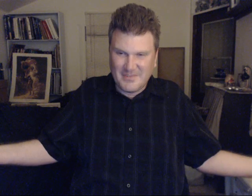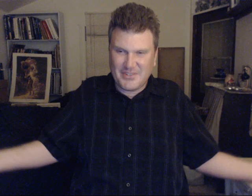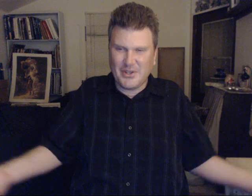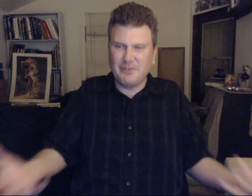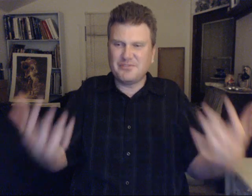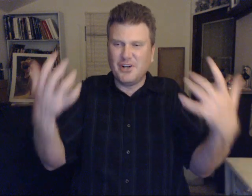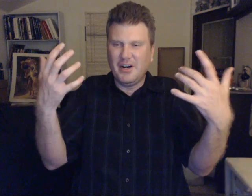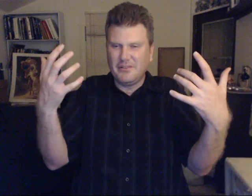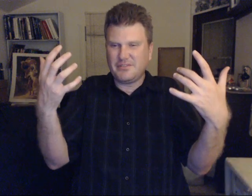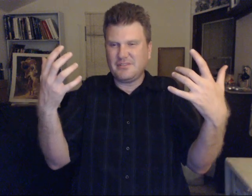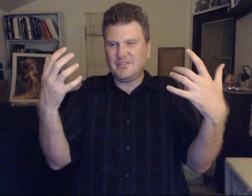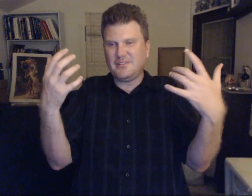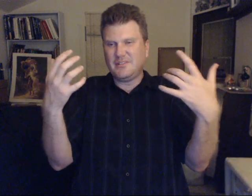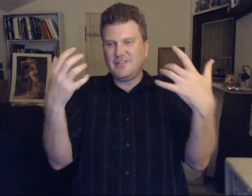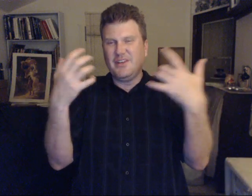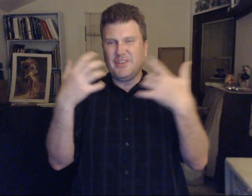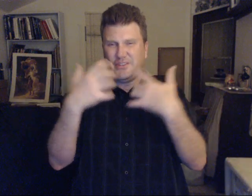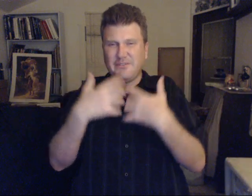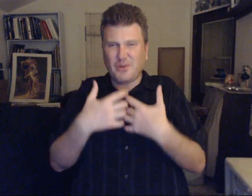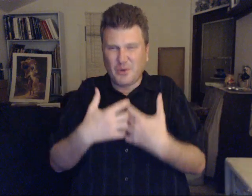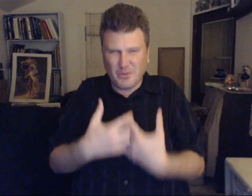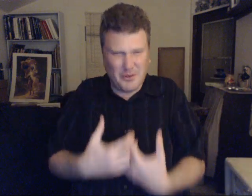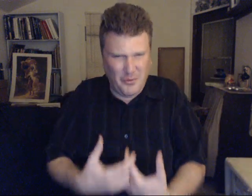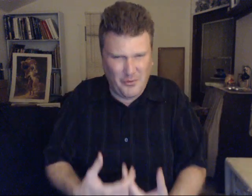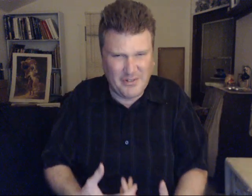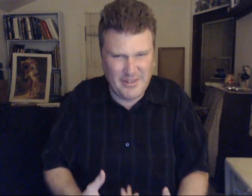Self love. Is it difficult? Slot one? is.